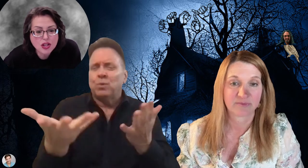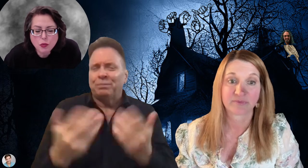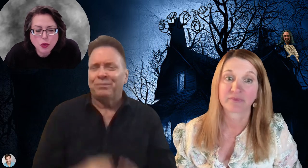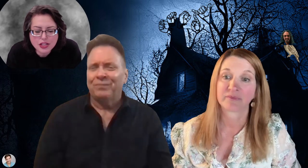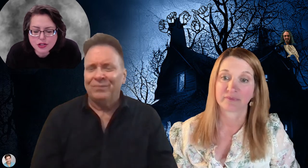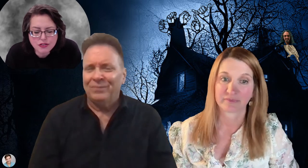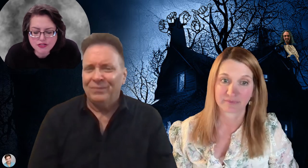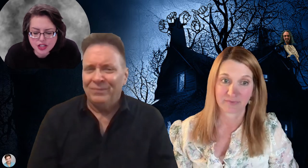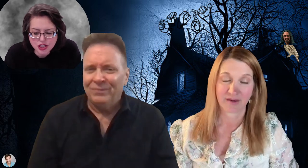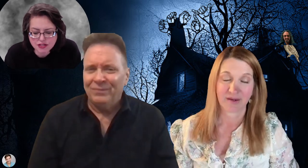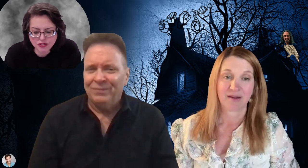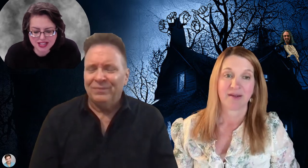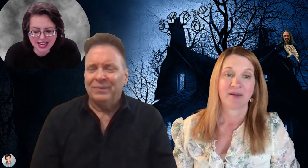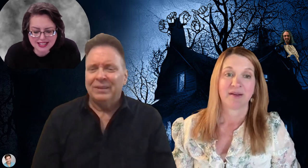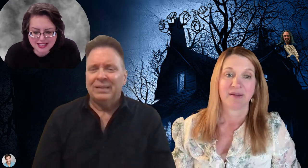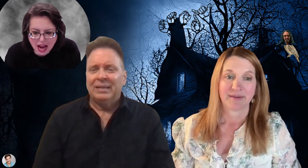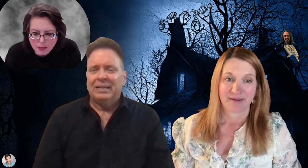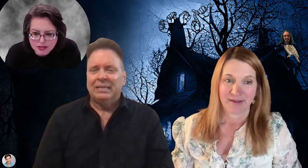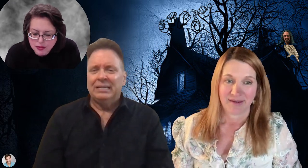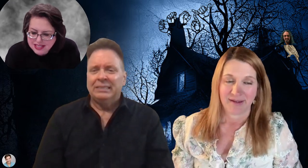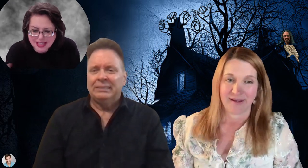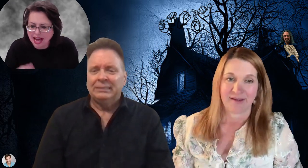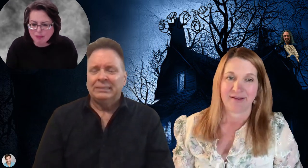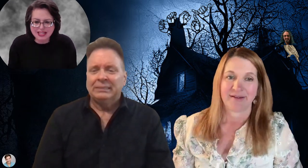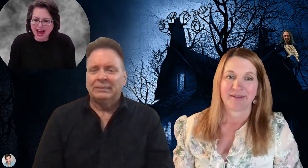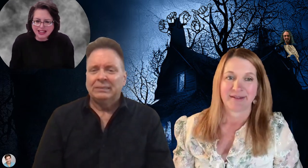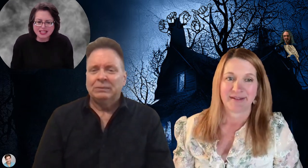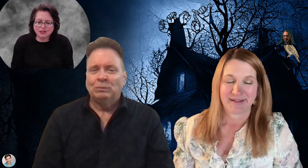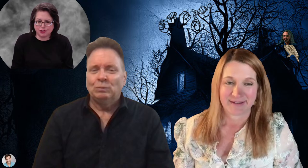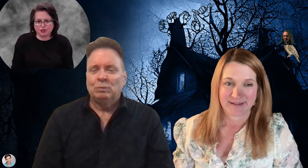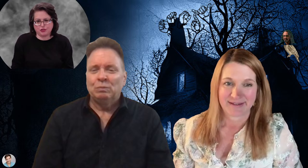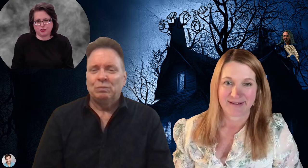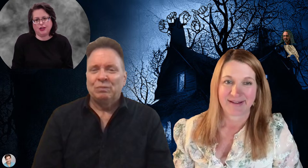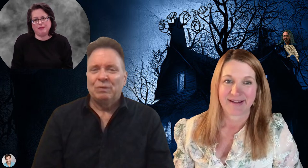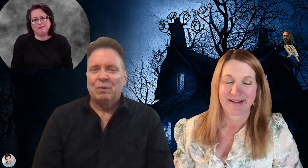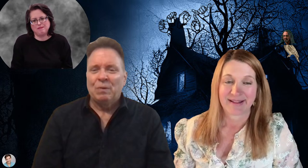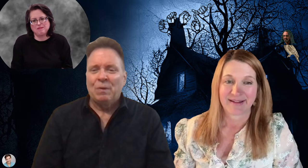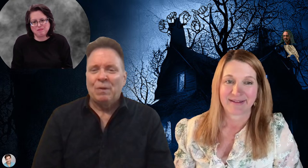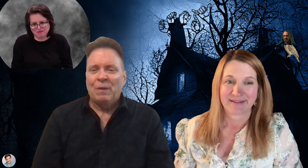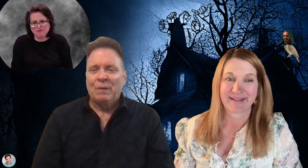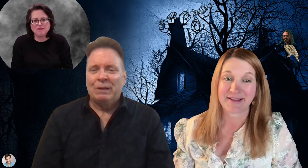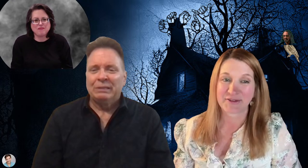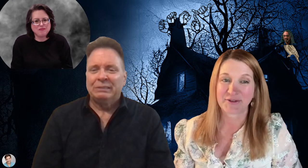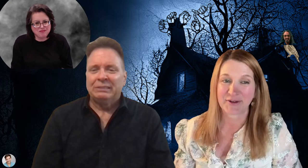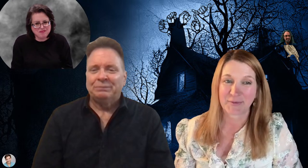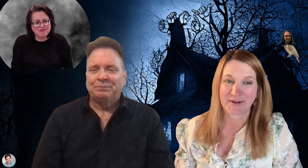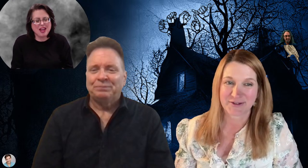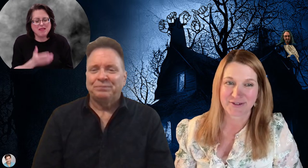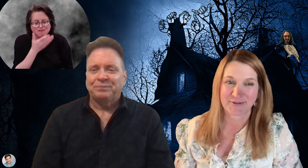What is your vision for the next steps? What's going to happen next for your story? That's a great question.